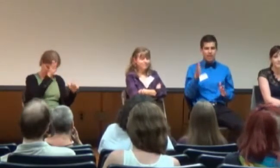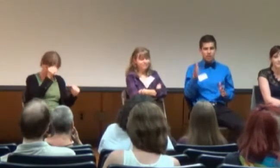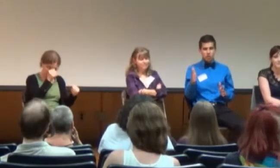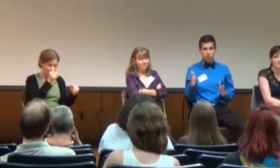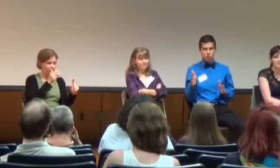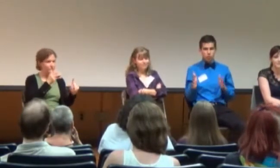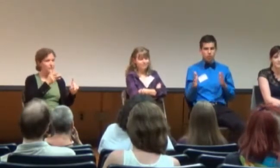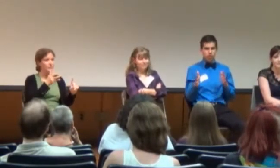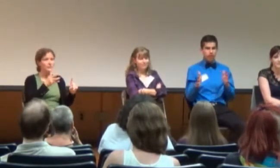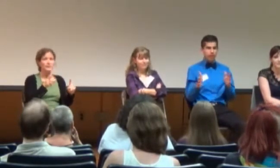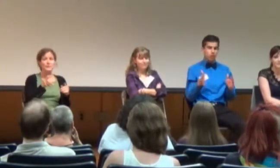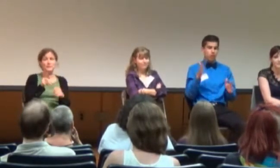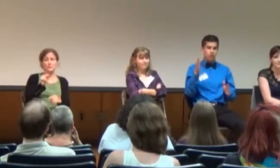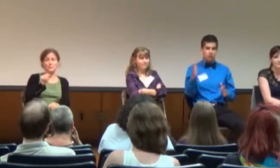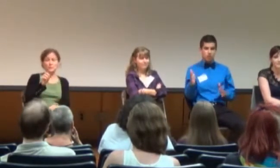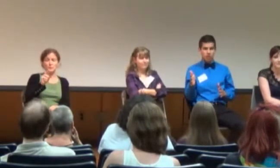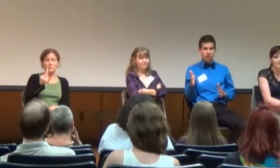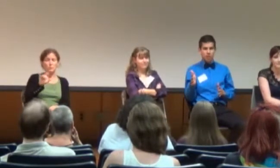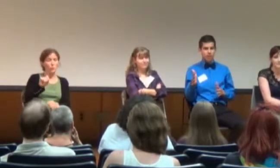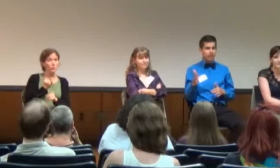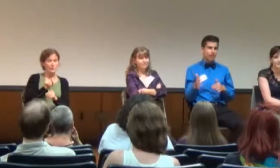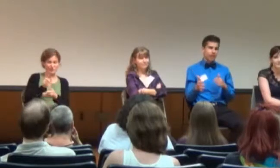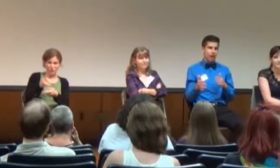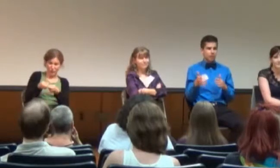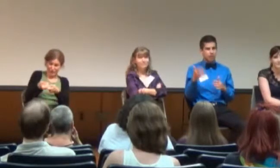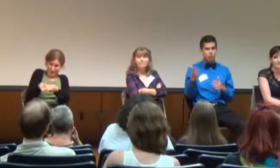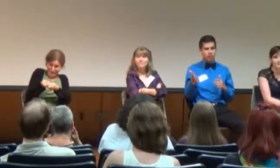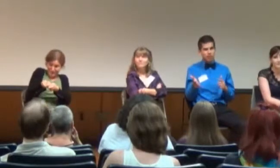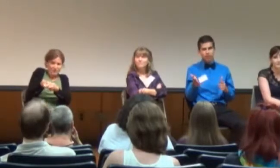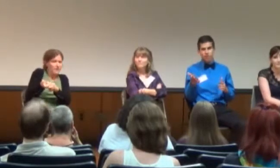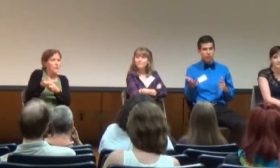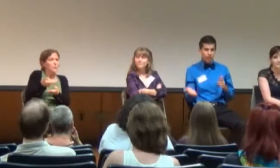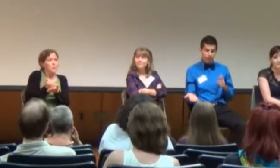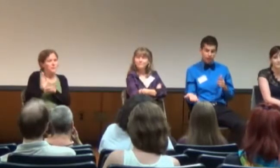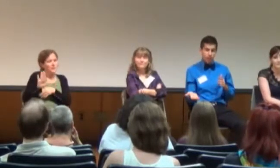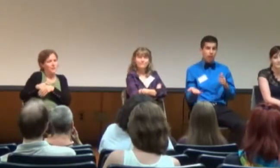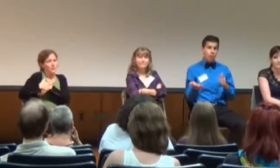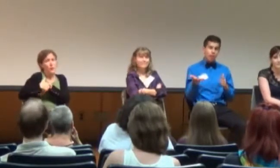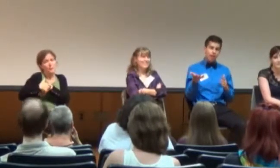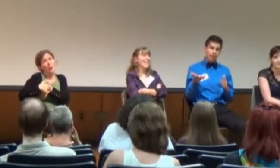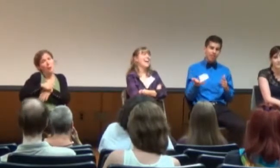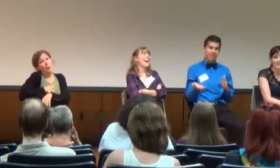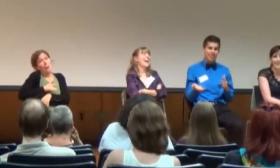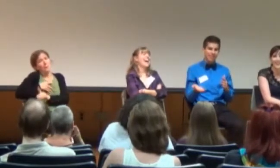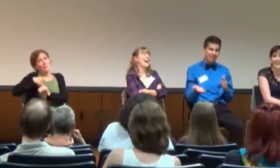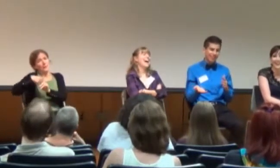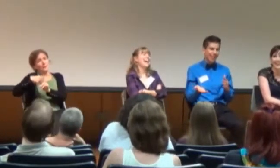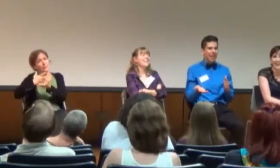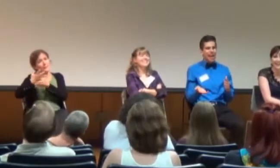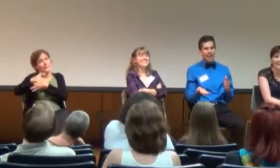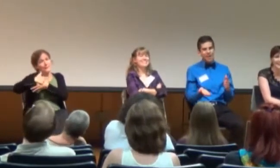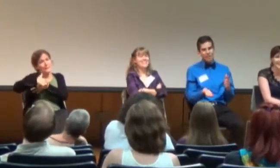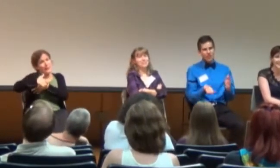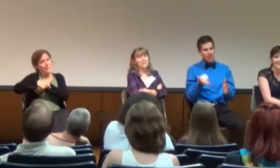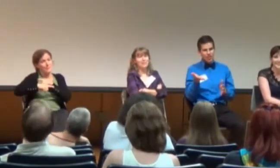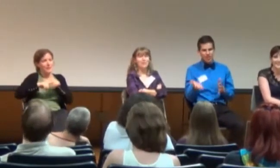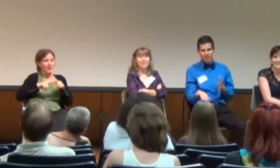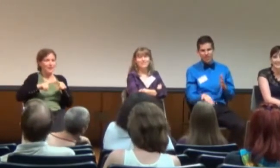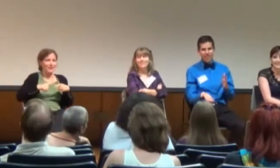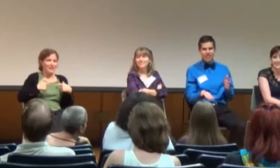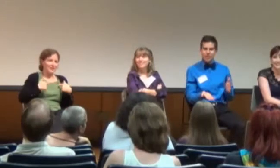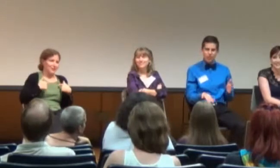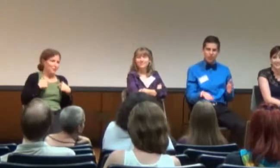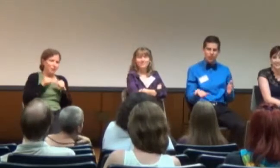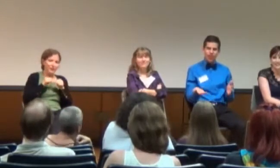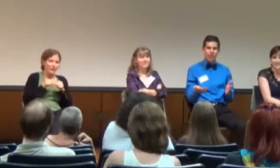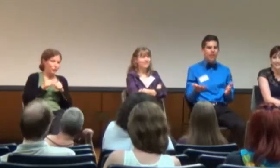So, engaging trolls, it's a waste of your time. I mean, you're wasting their time, so that's nice. But, they're just going